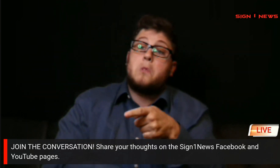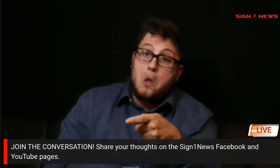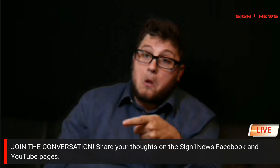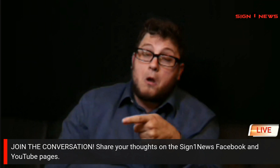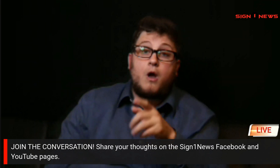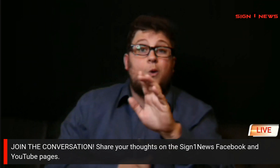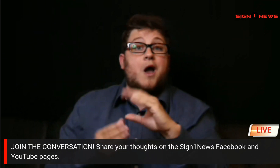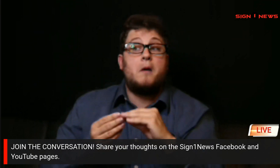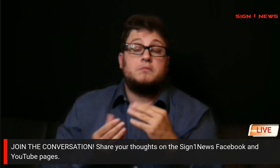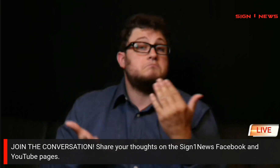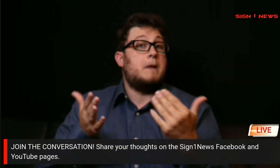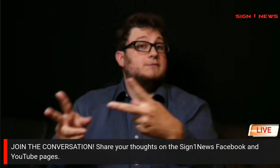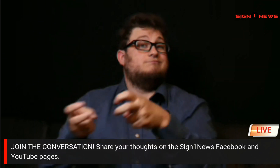we might even share your comment